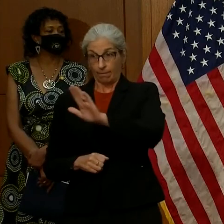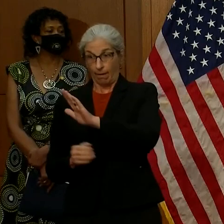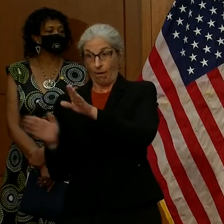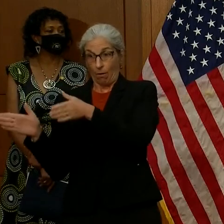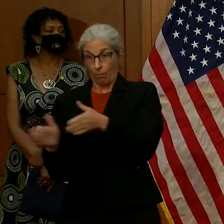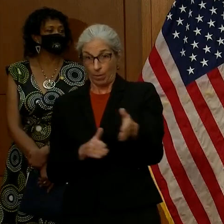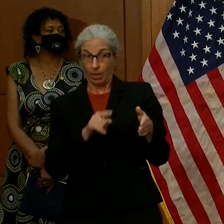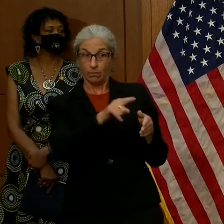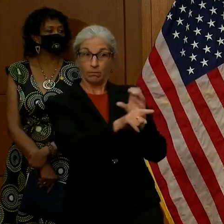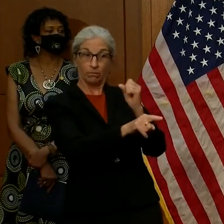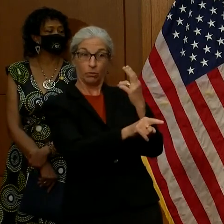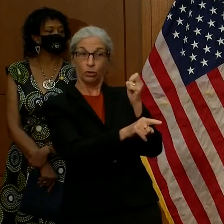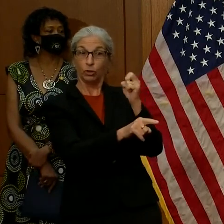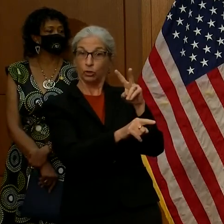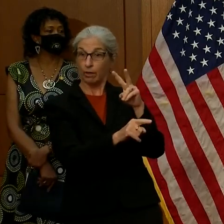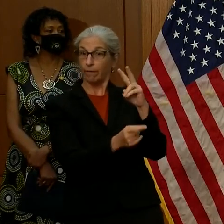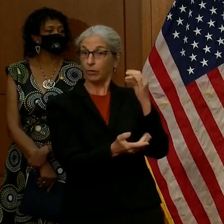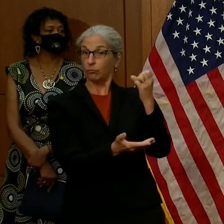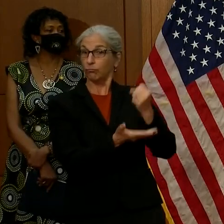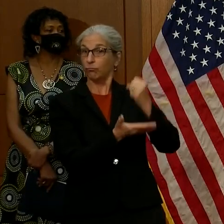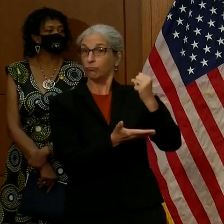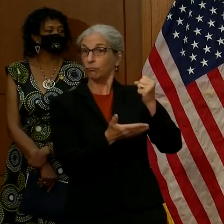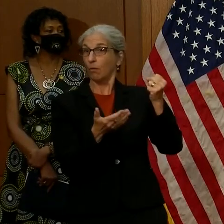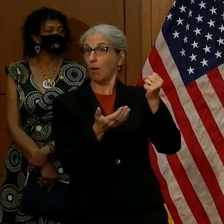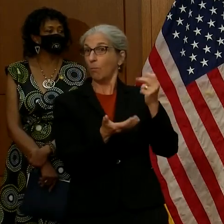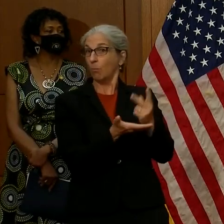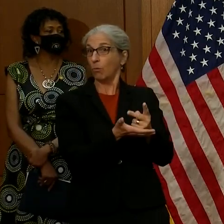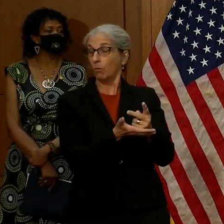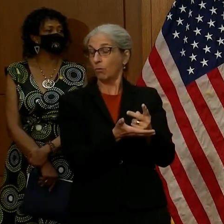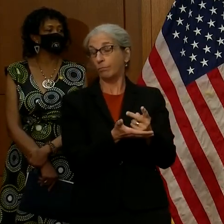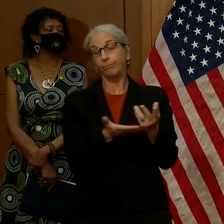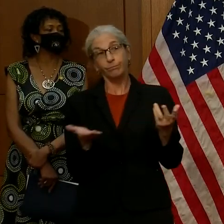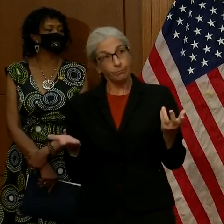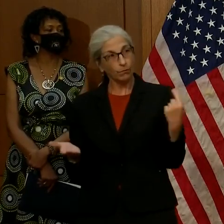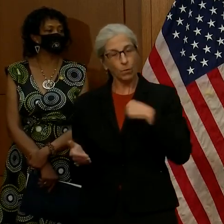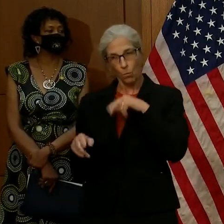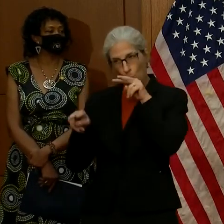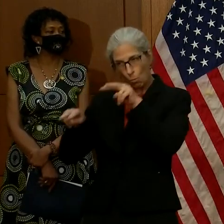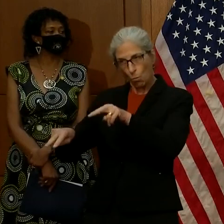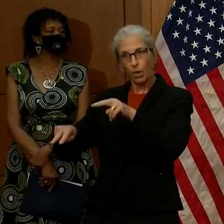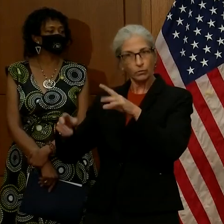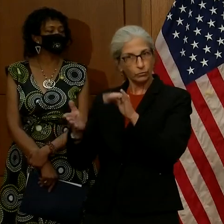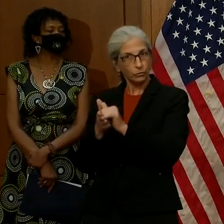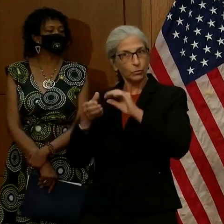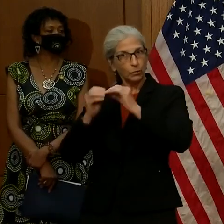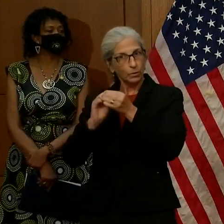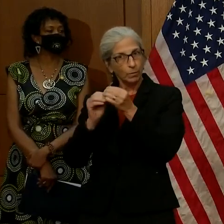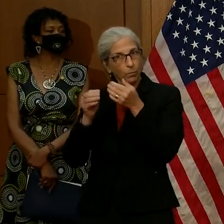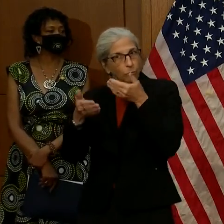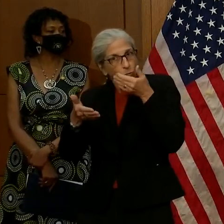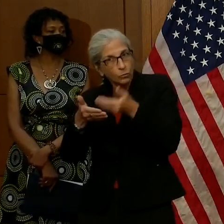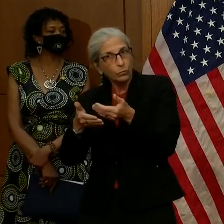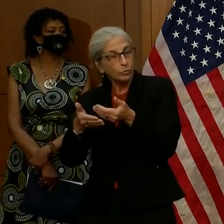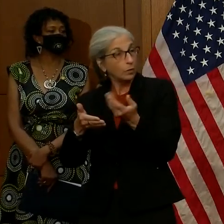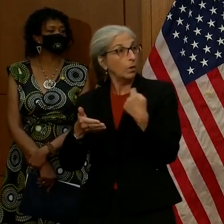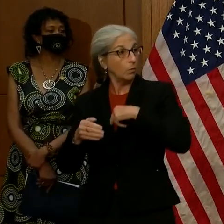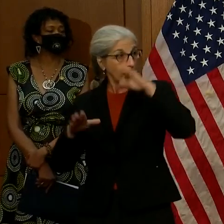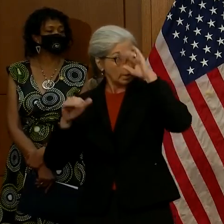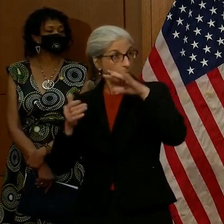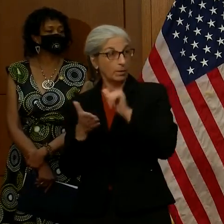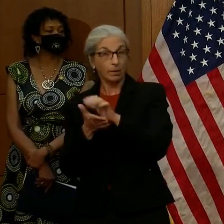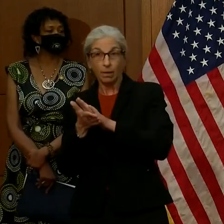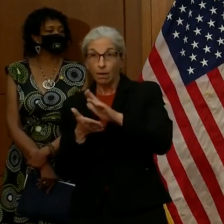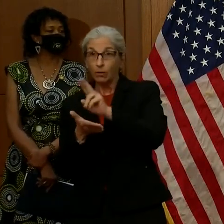And we are watching this very closely. And we expect our colleges and universities to continue to follow their